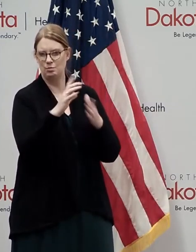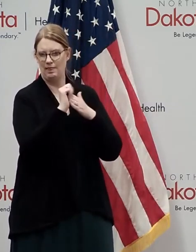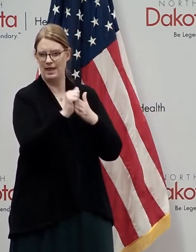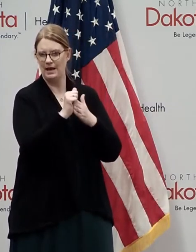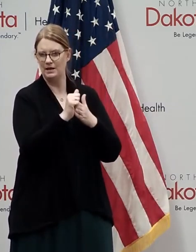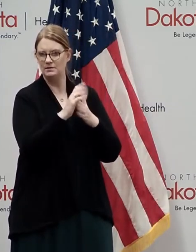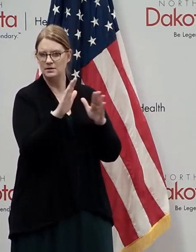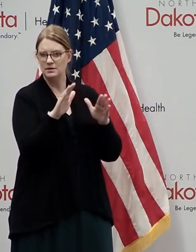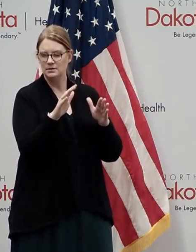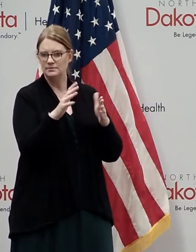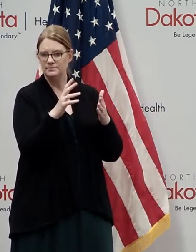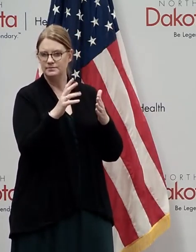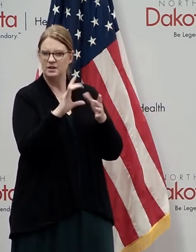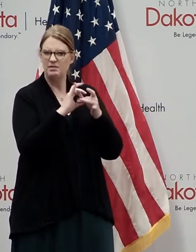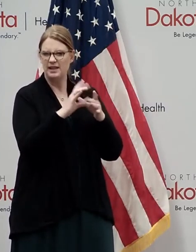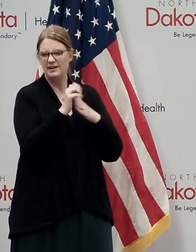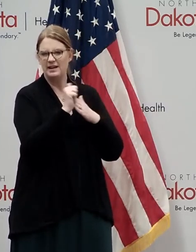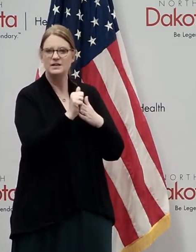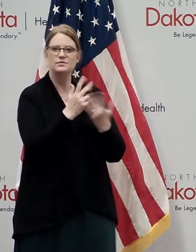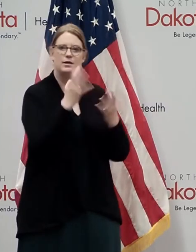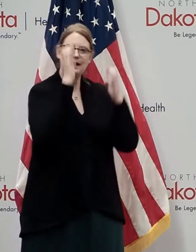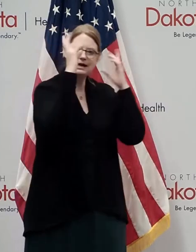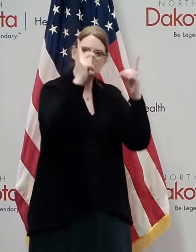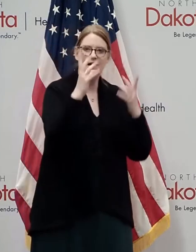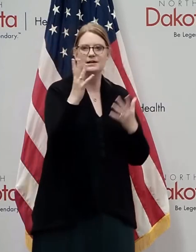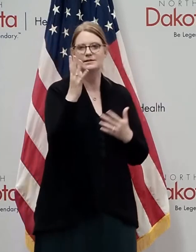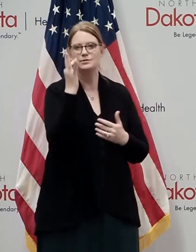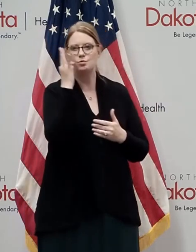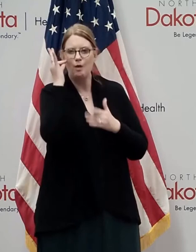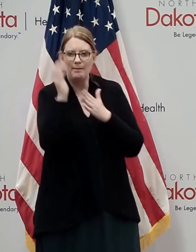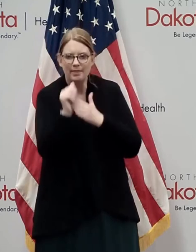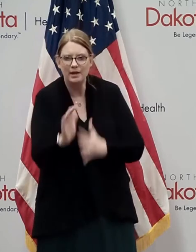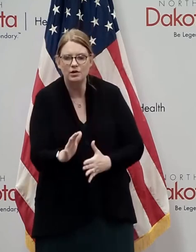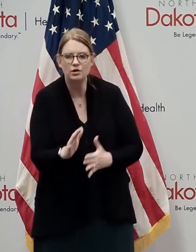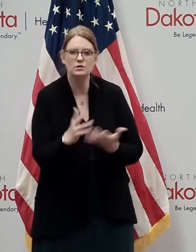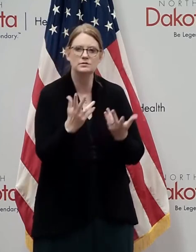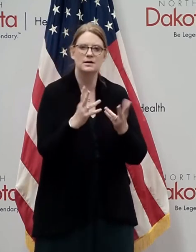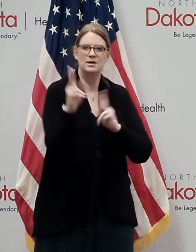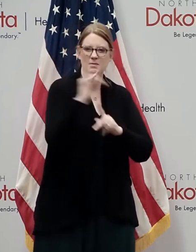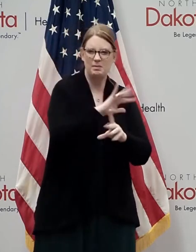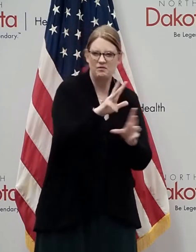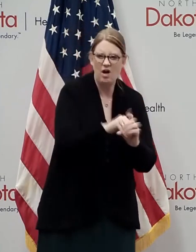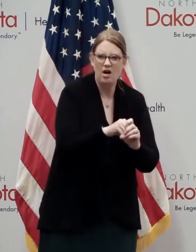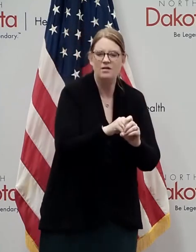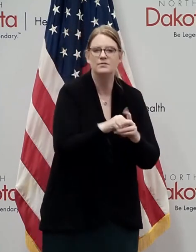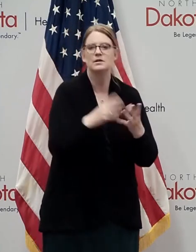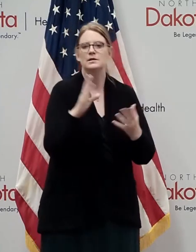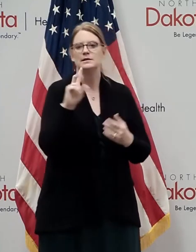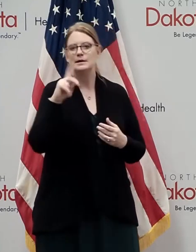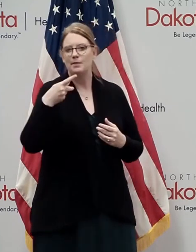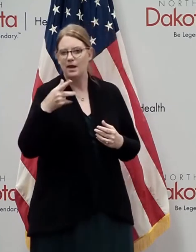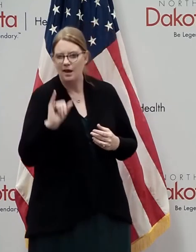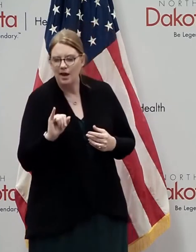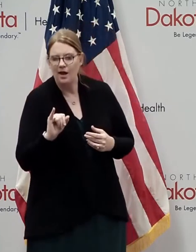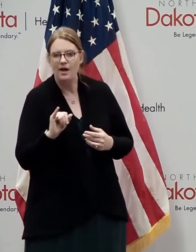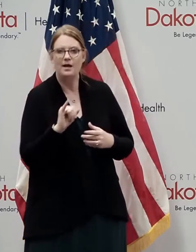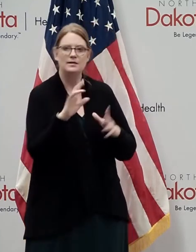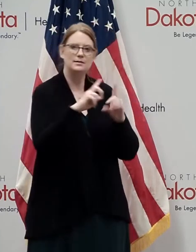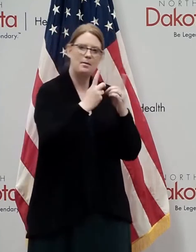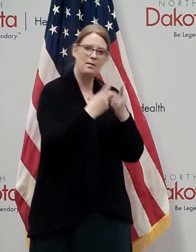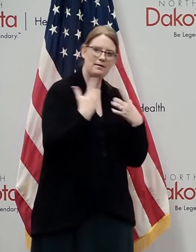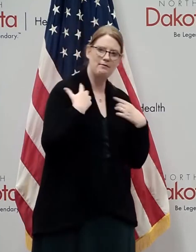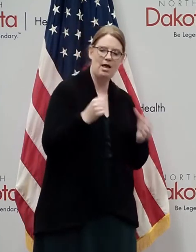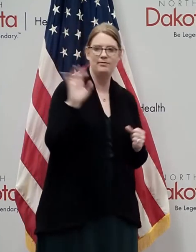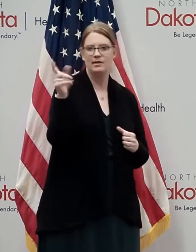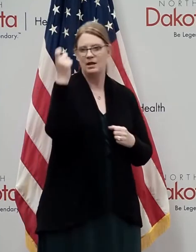for educators, tribal leaders, stakeholders, everybody's engaged, the Department of Public Instruction, the Department of Health, the